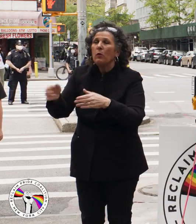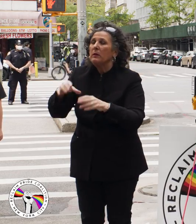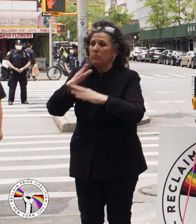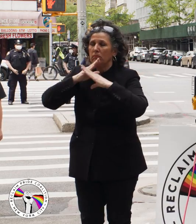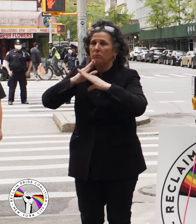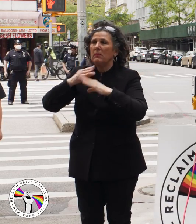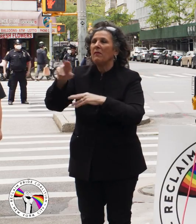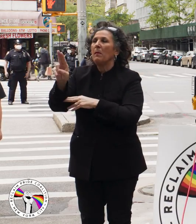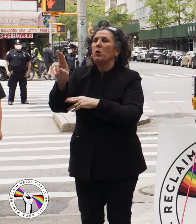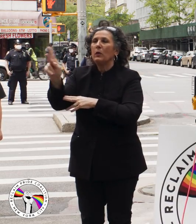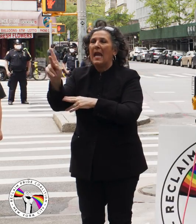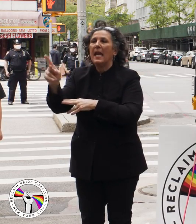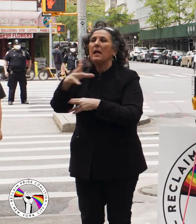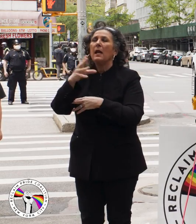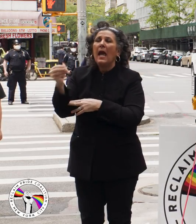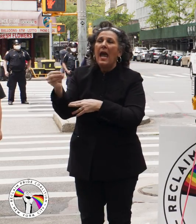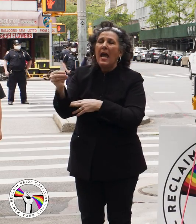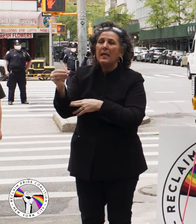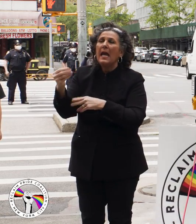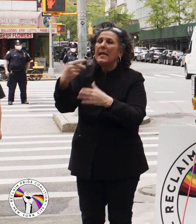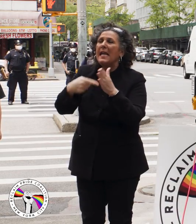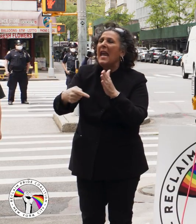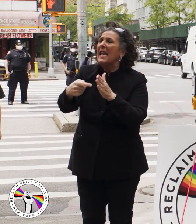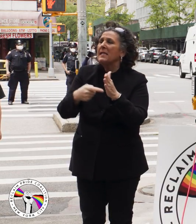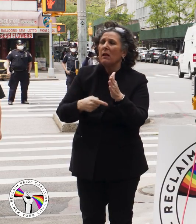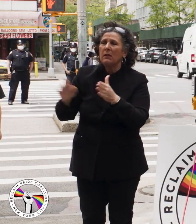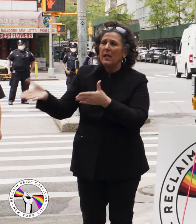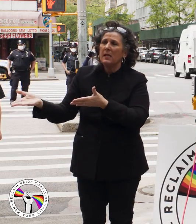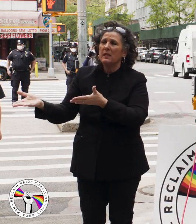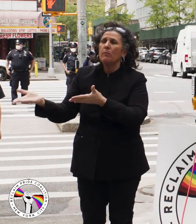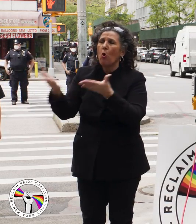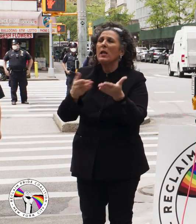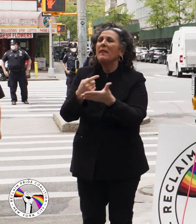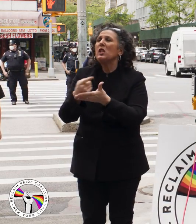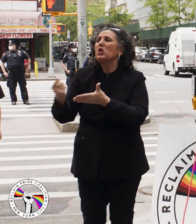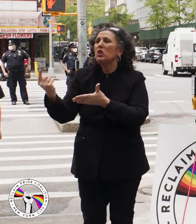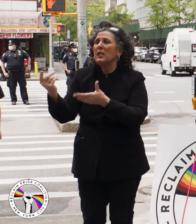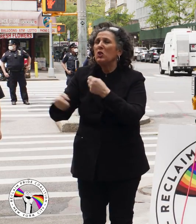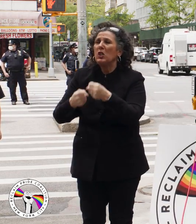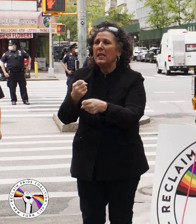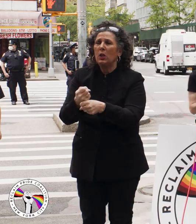Kingdom canceled his bookings earlier this year.